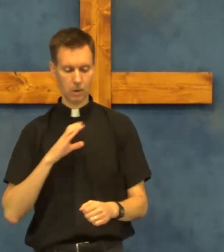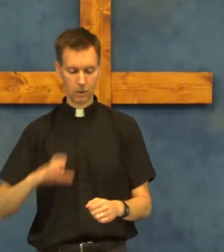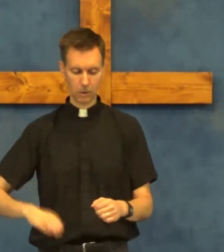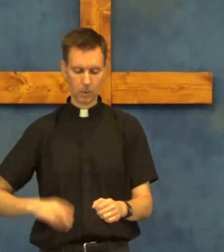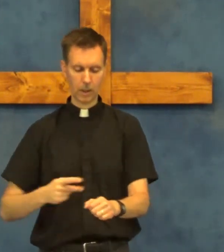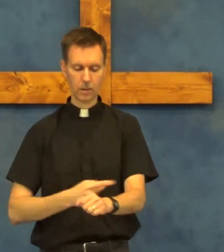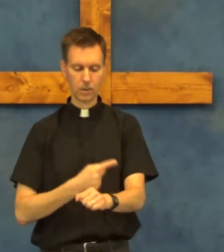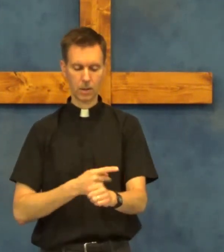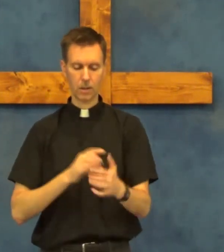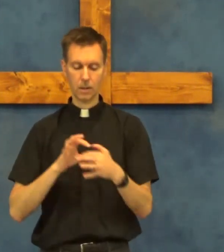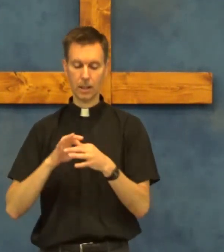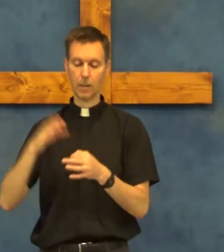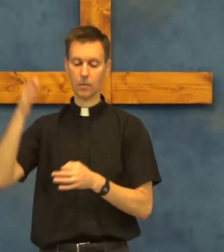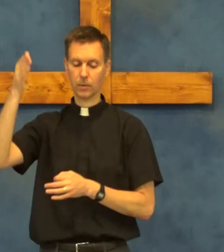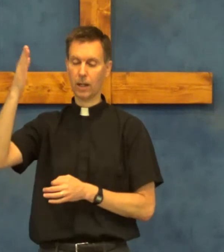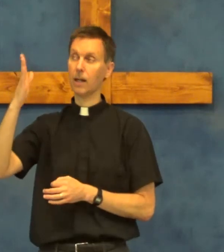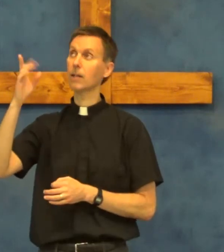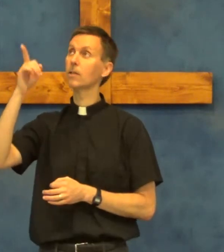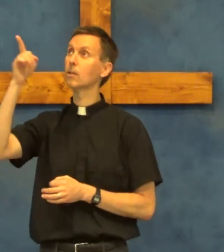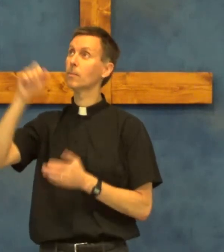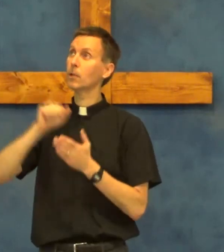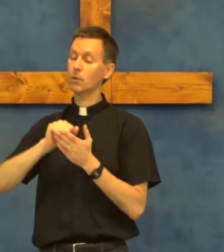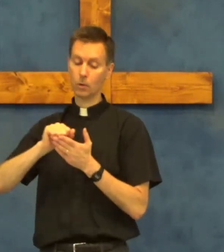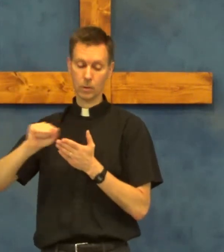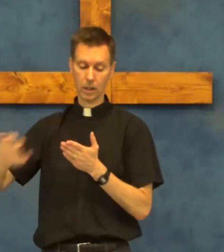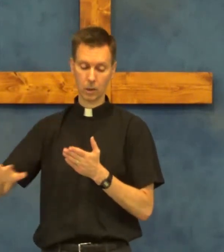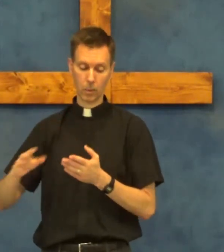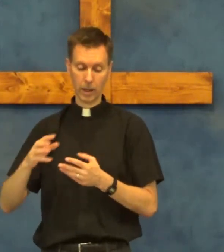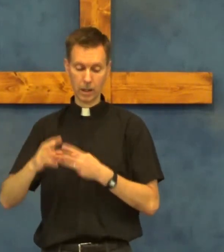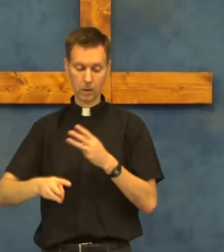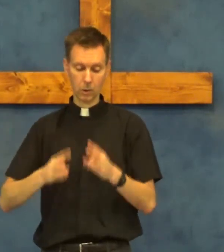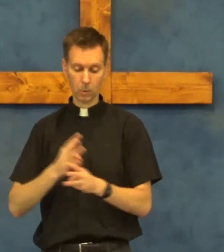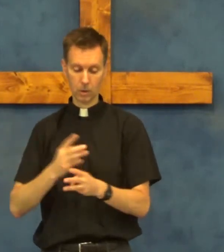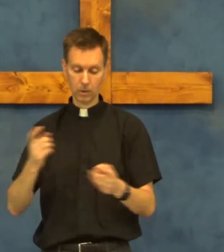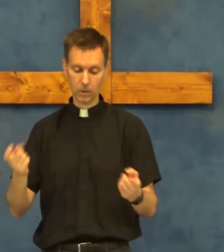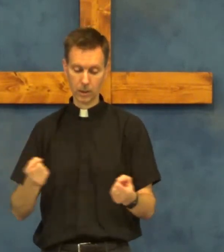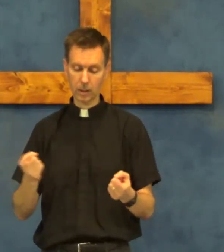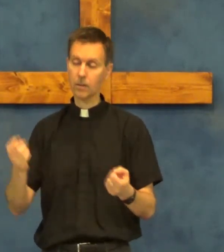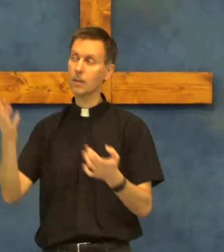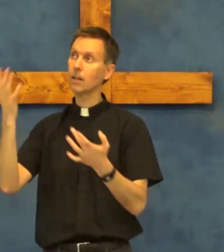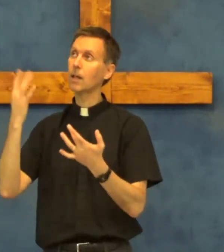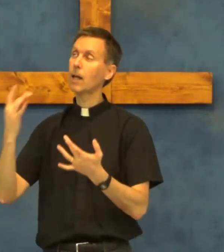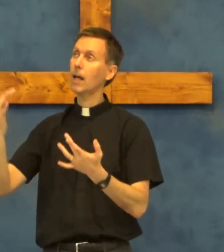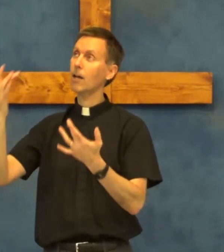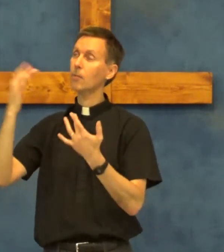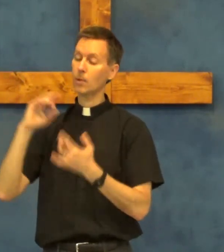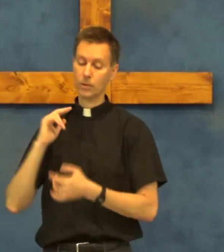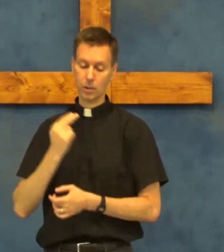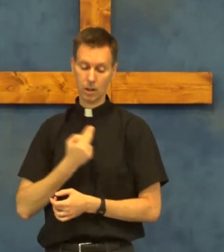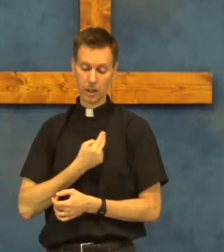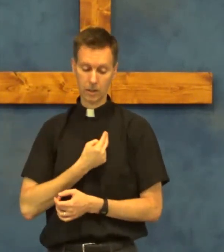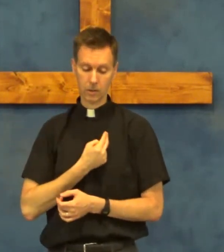Christ Lamb of God you take away the world's sin have mercy on us